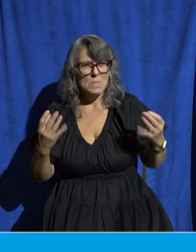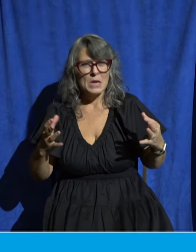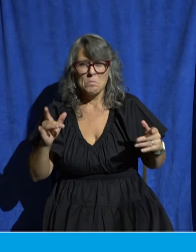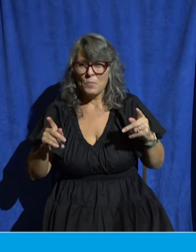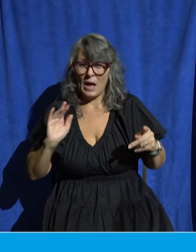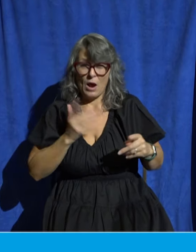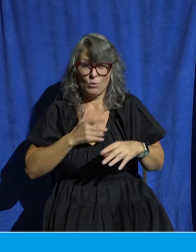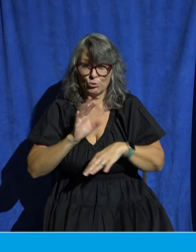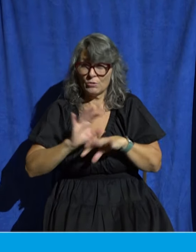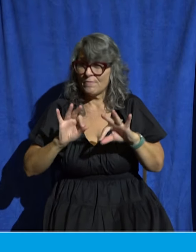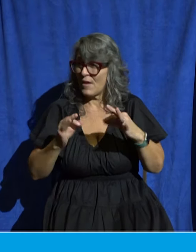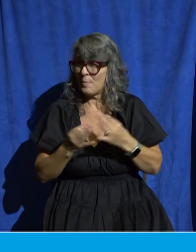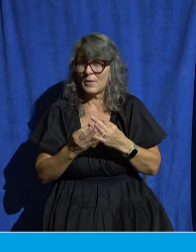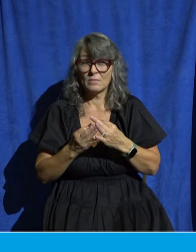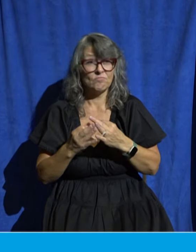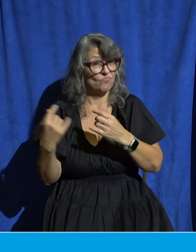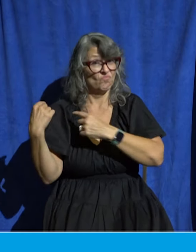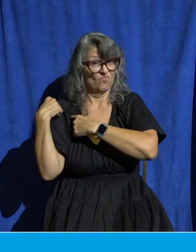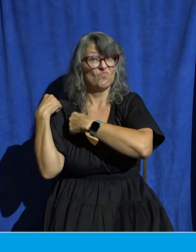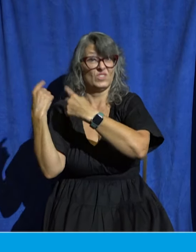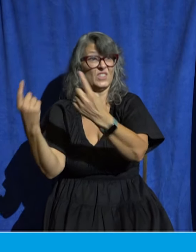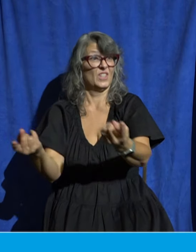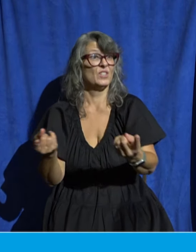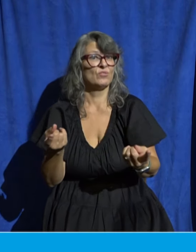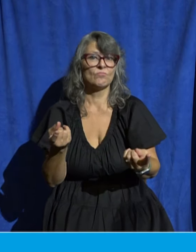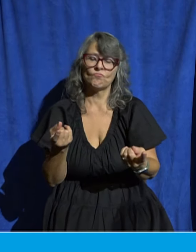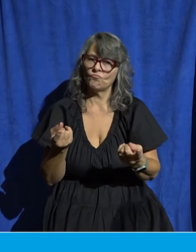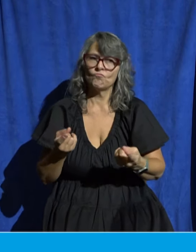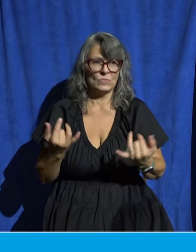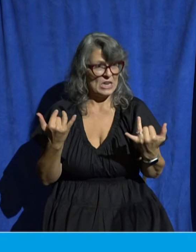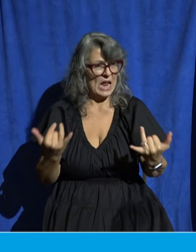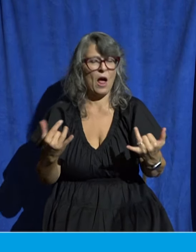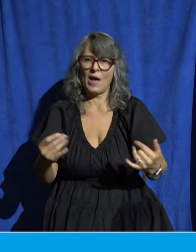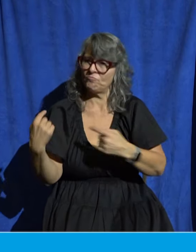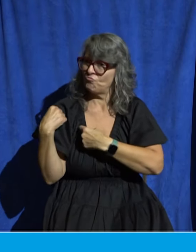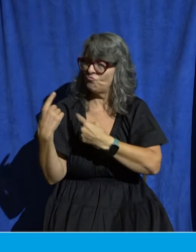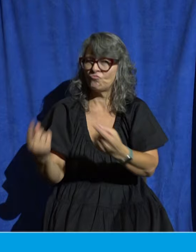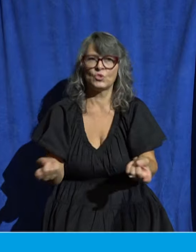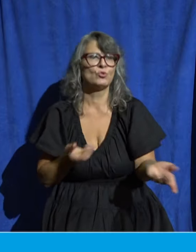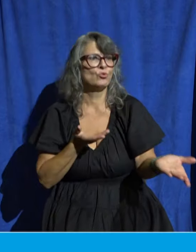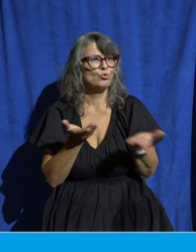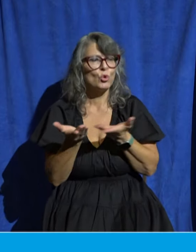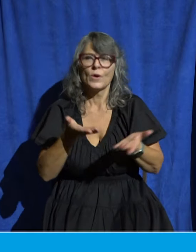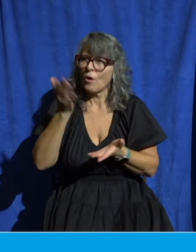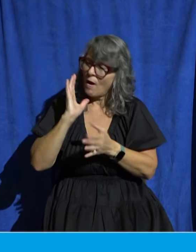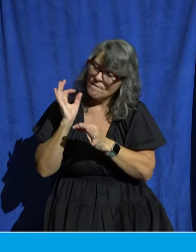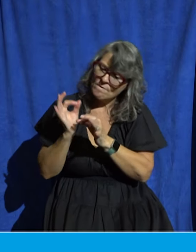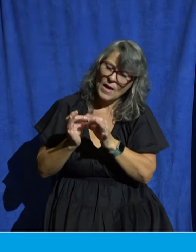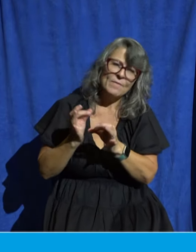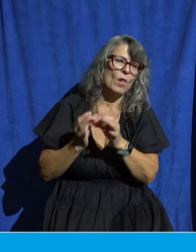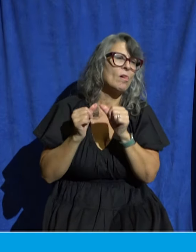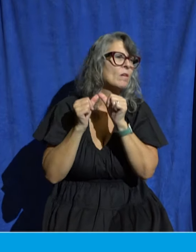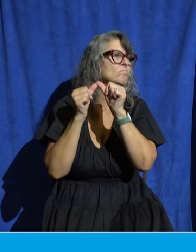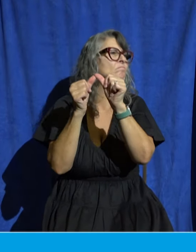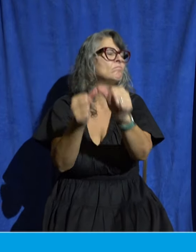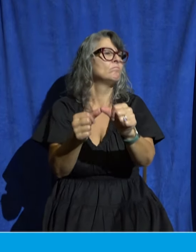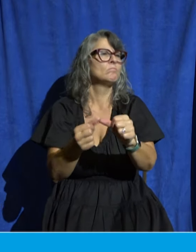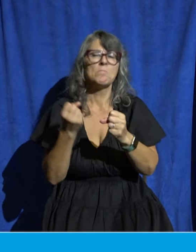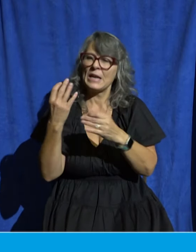faithfully within our church some of you for many years some of you for decades and I want to